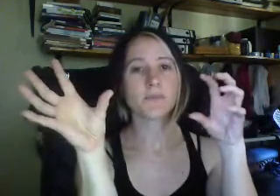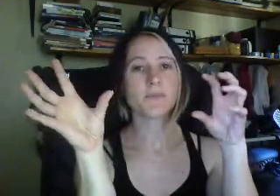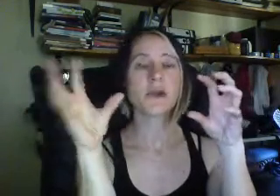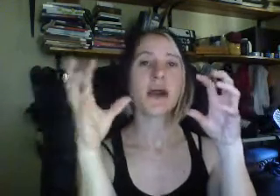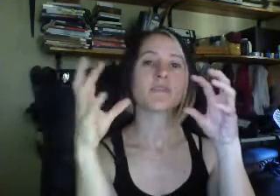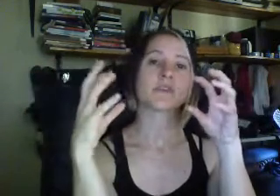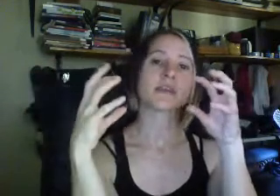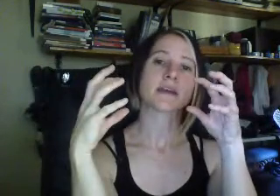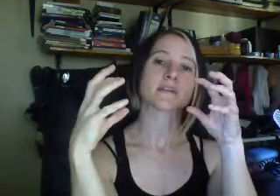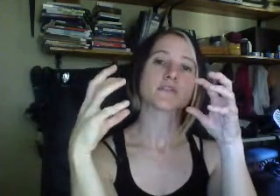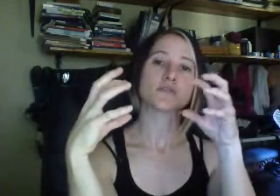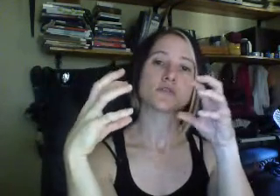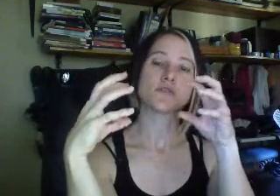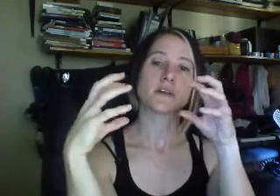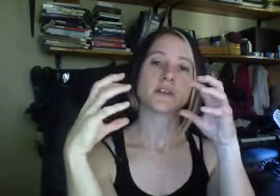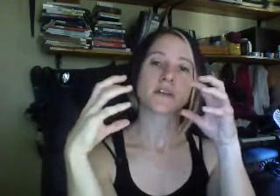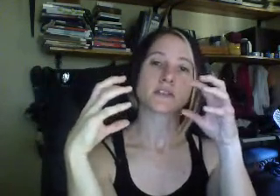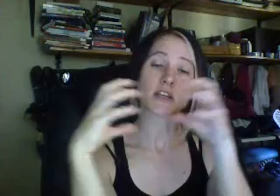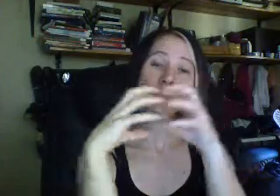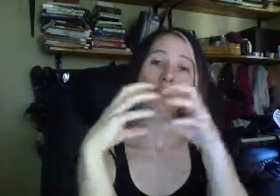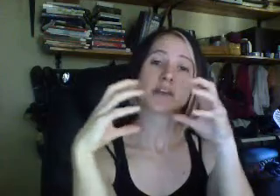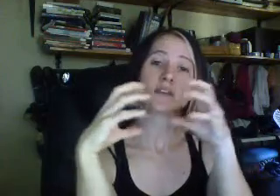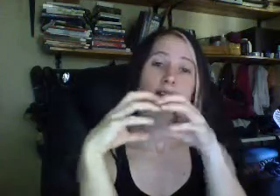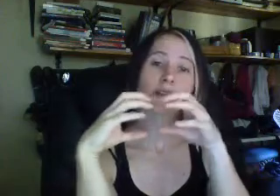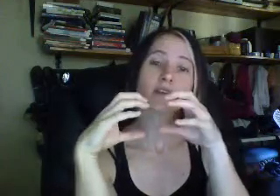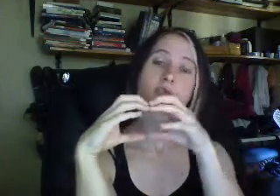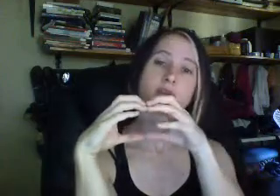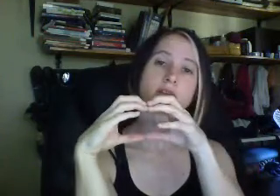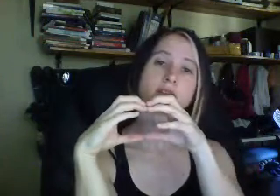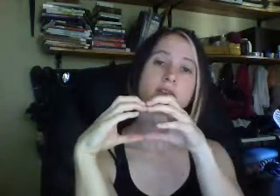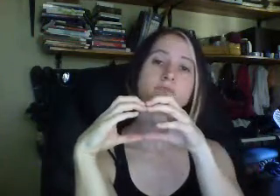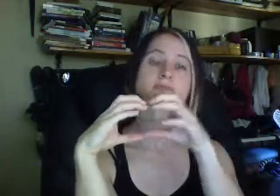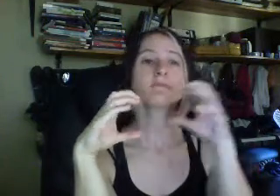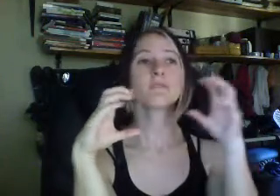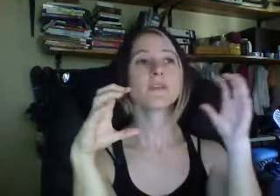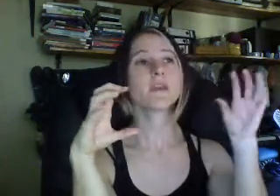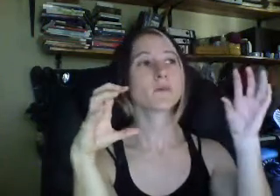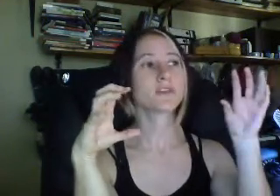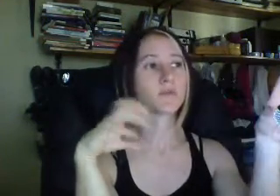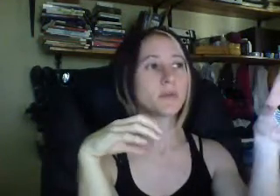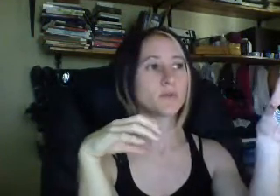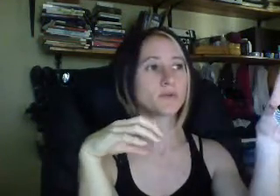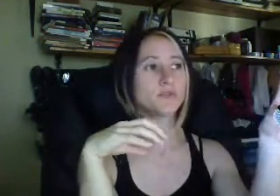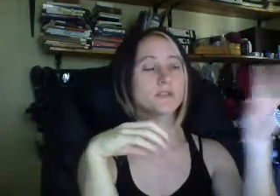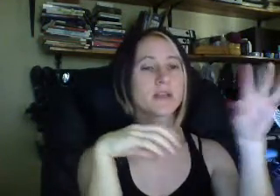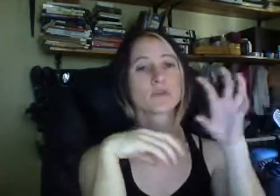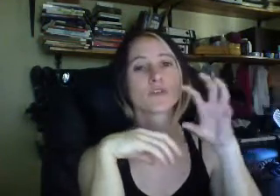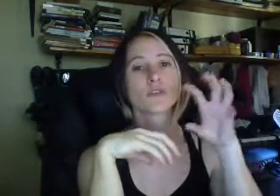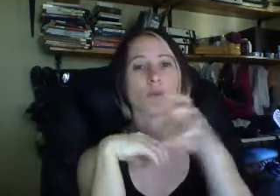have been connected to the sexual energetic experience, then what young people want to do is they want to look